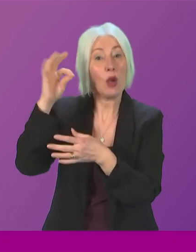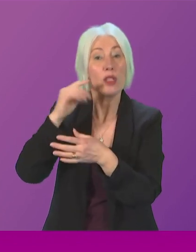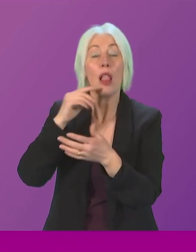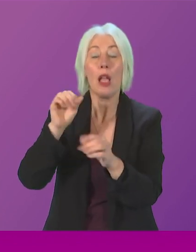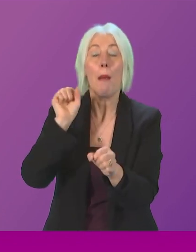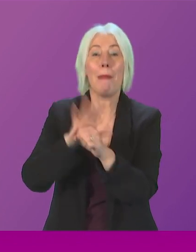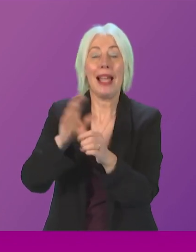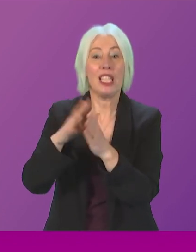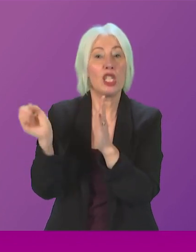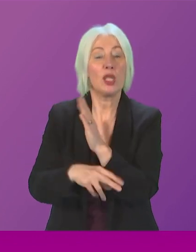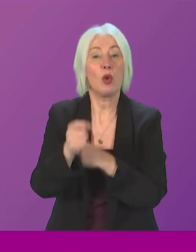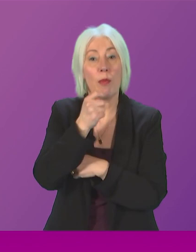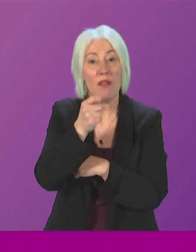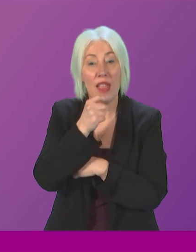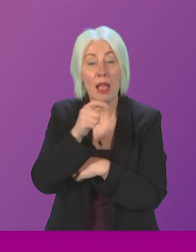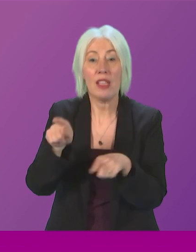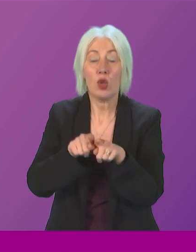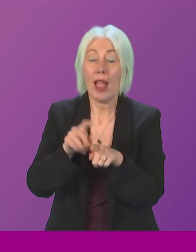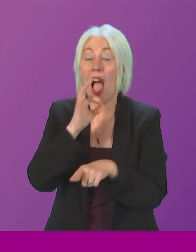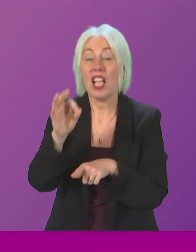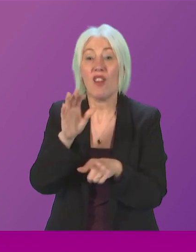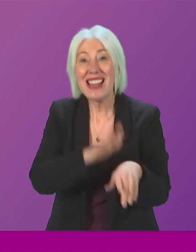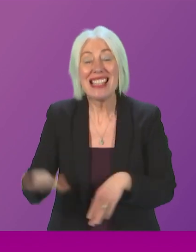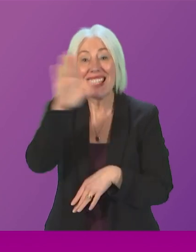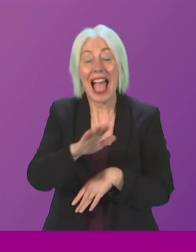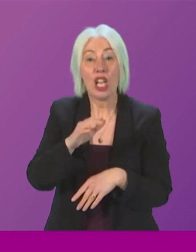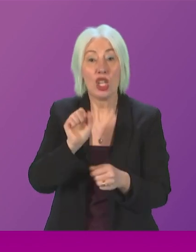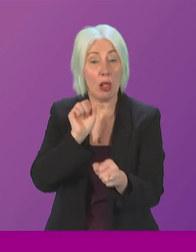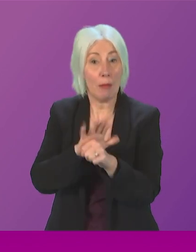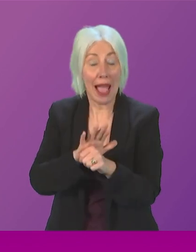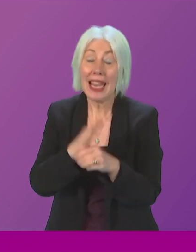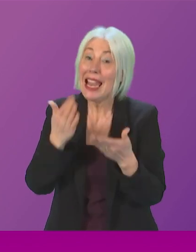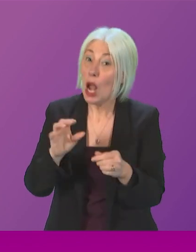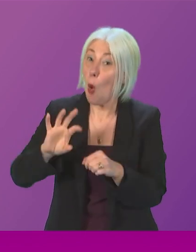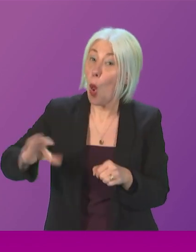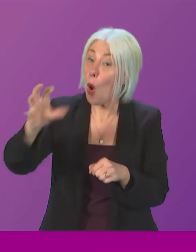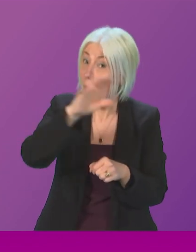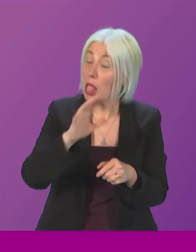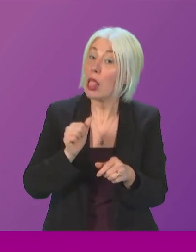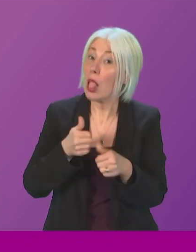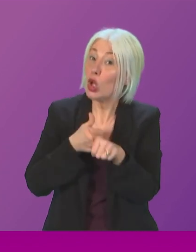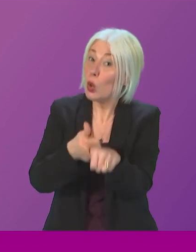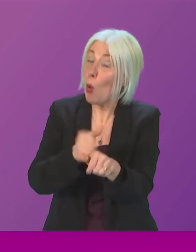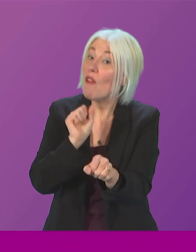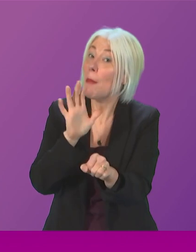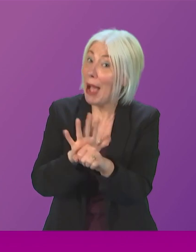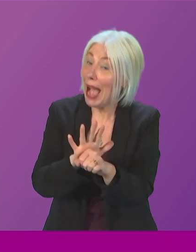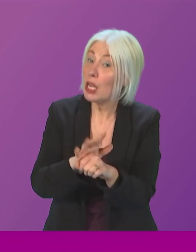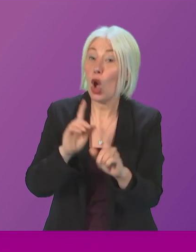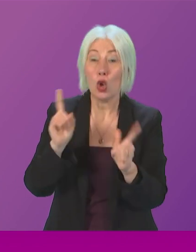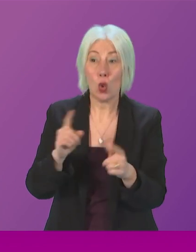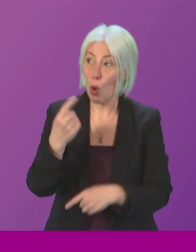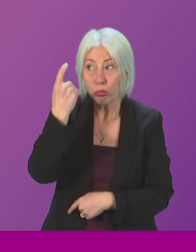vapes and called for a national ban from the Scottish government so as there is already local support for such a ban can I ask the first minister what